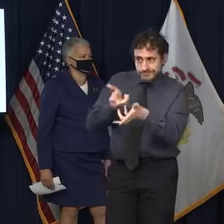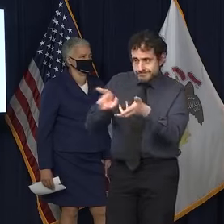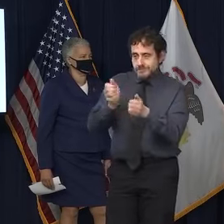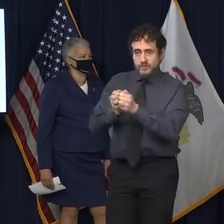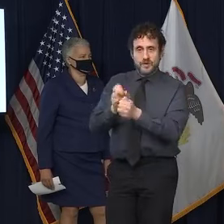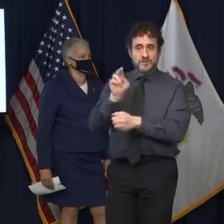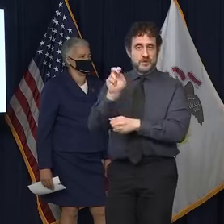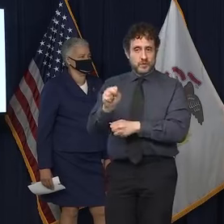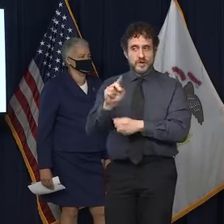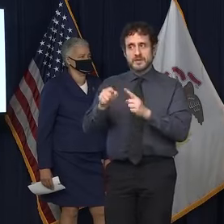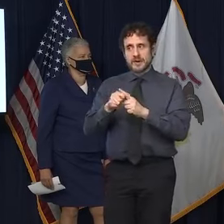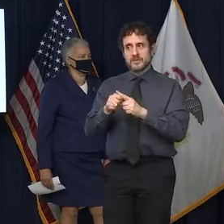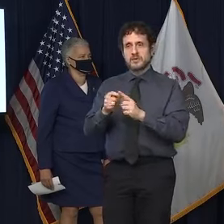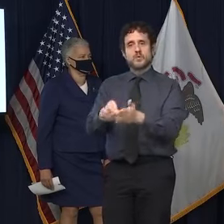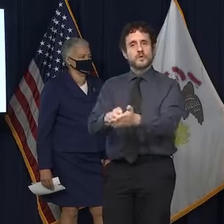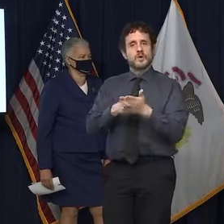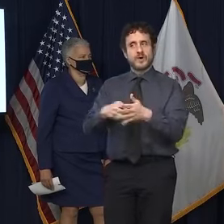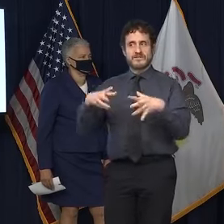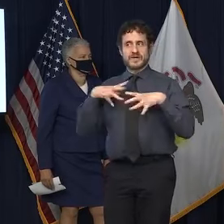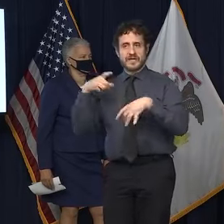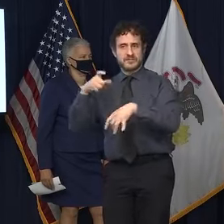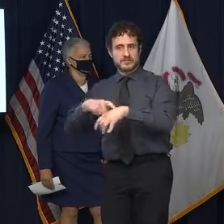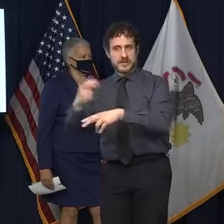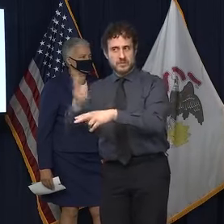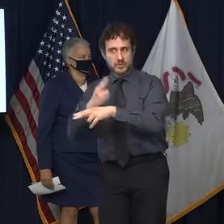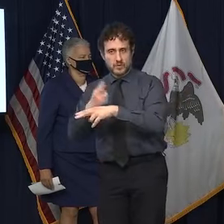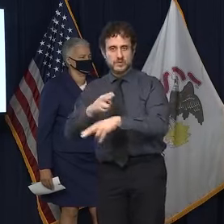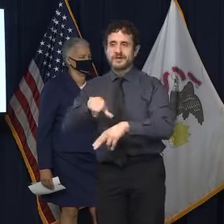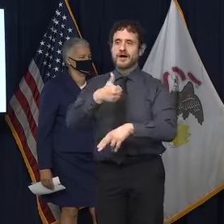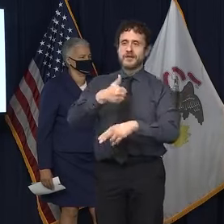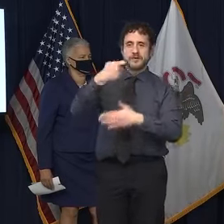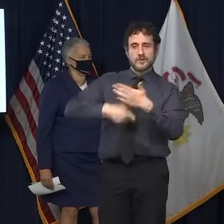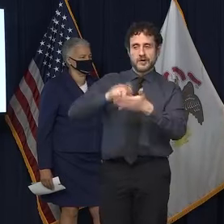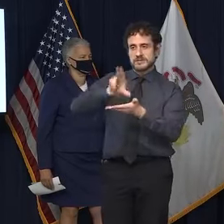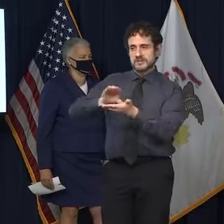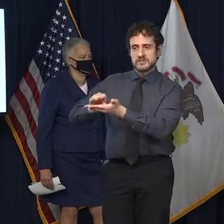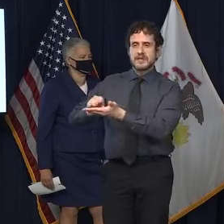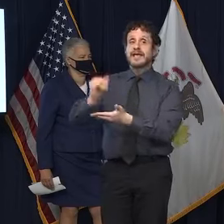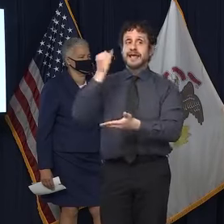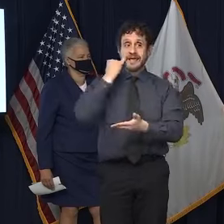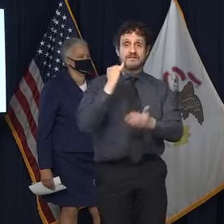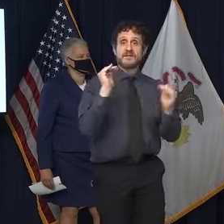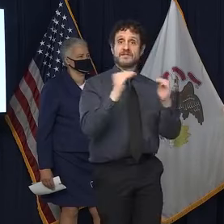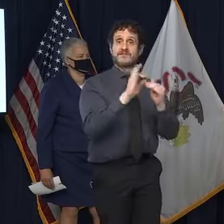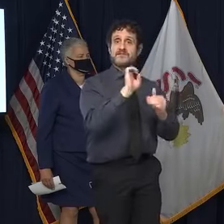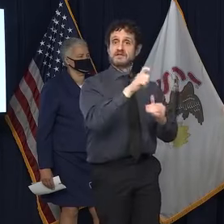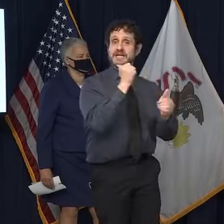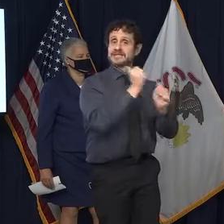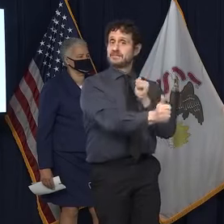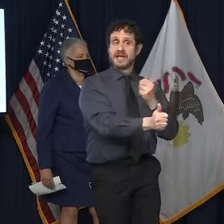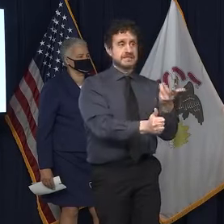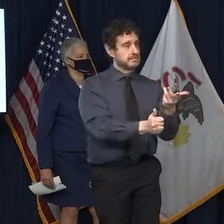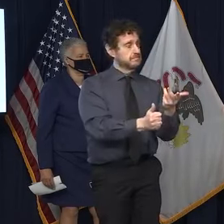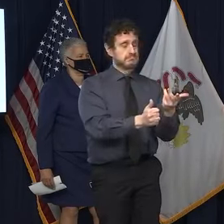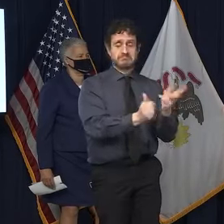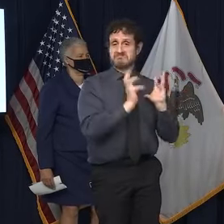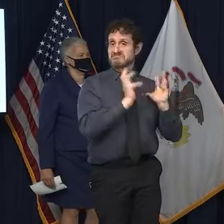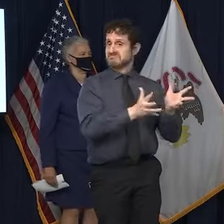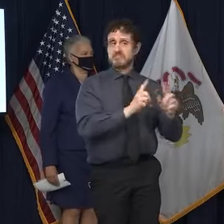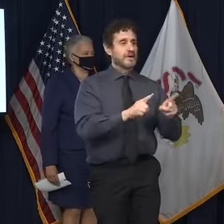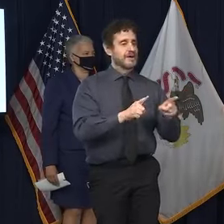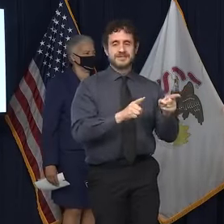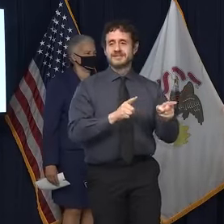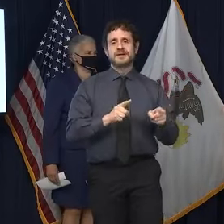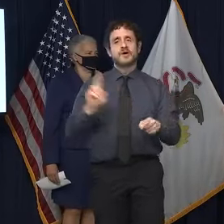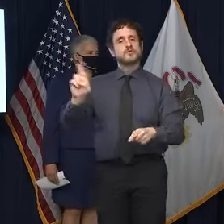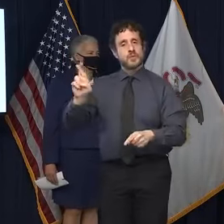furloughs and other cost reductions. If the fair tax had passed and the Republicans worked